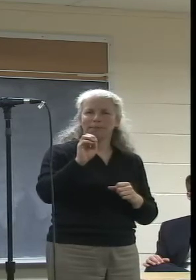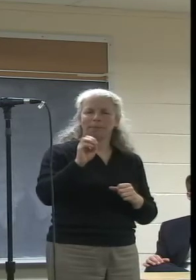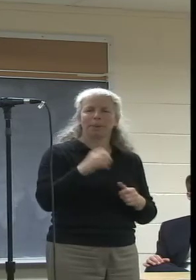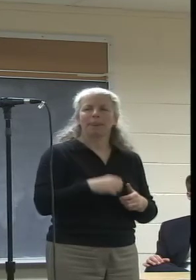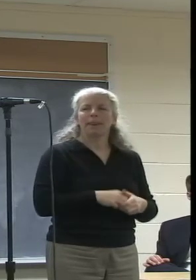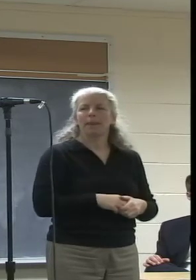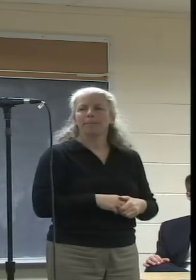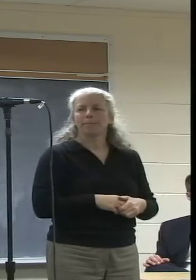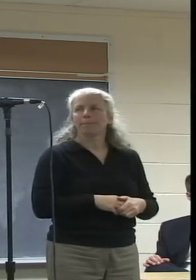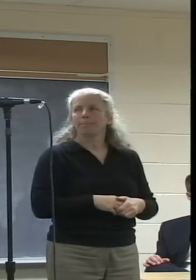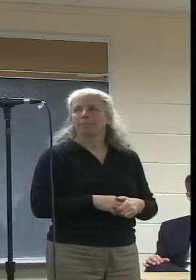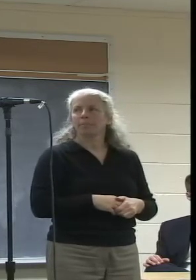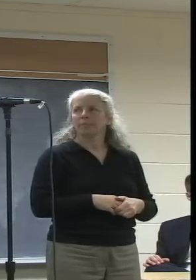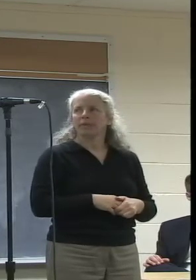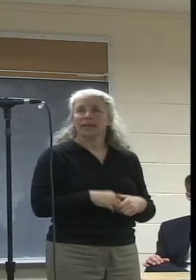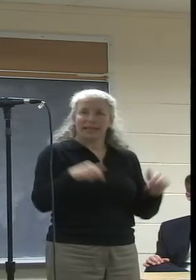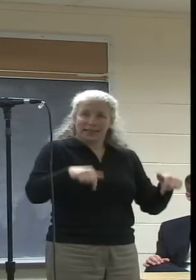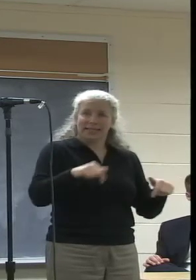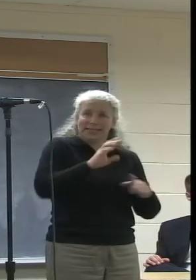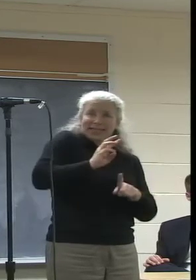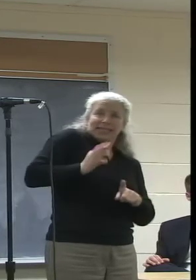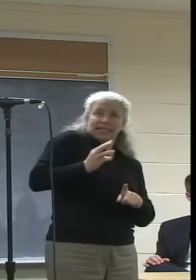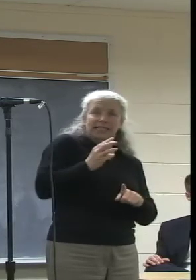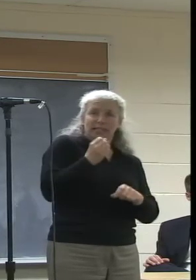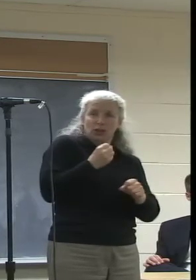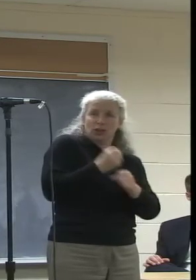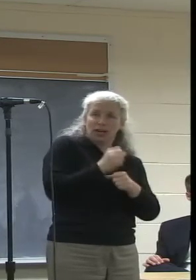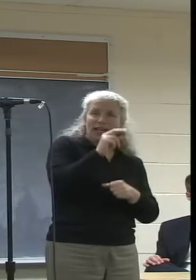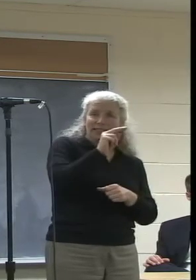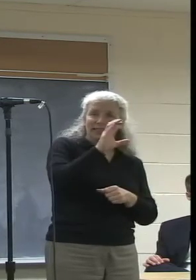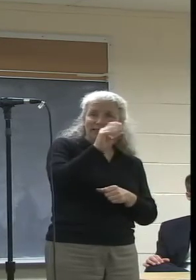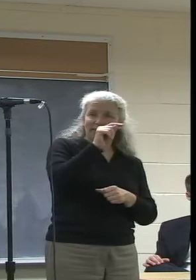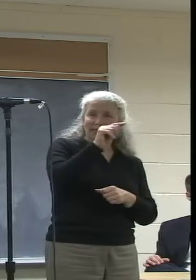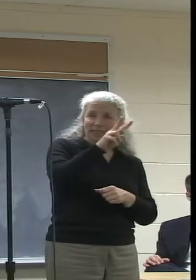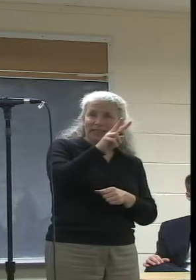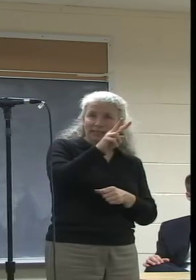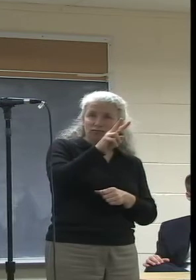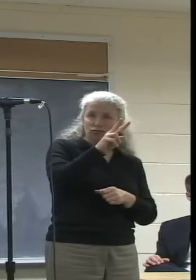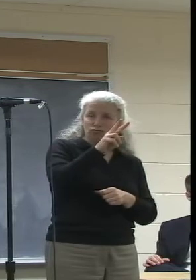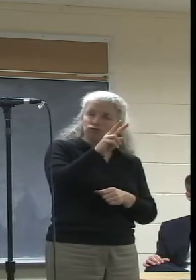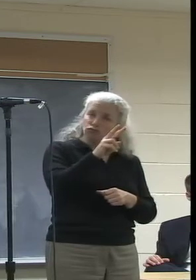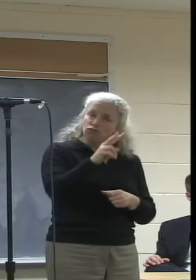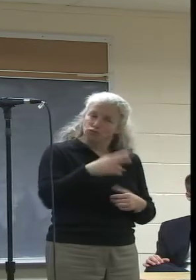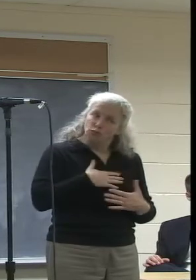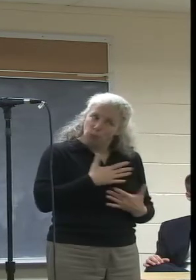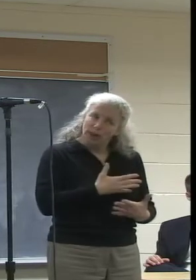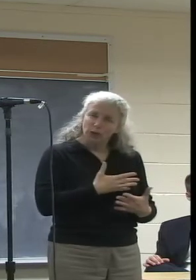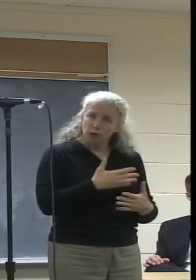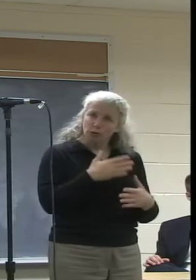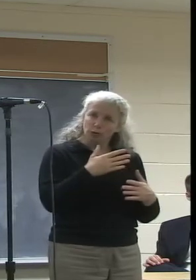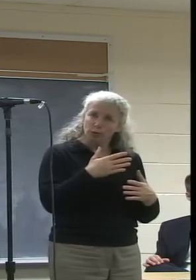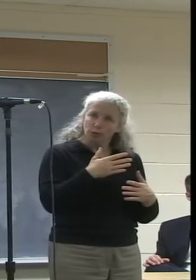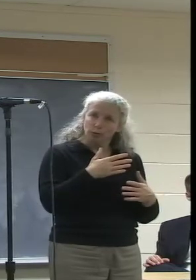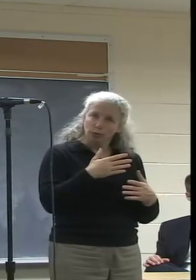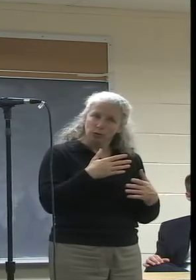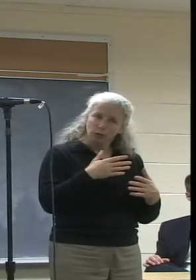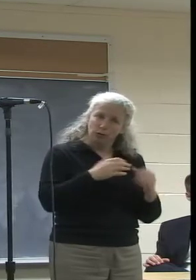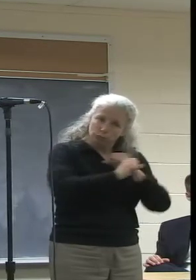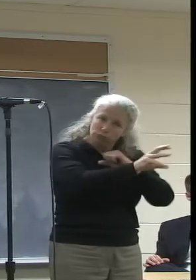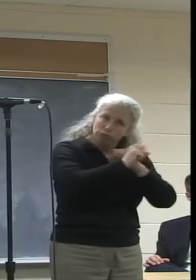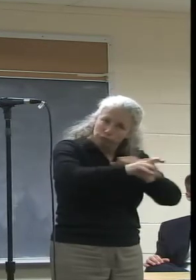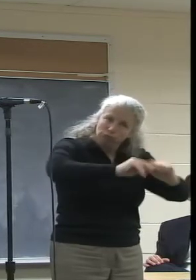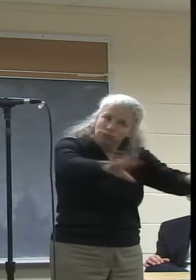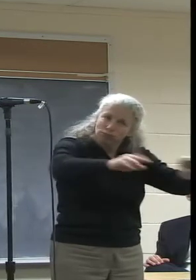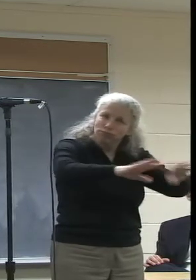This will be the sixth year that NCTV has come forward and helped us to be able to get the word out about